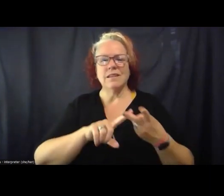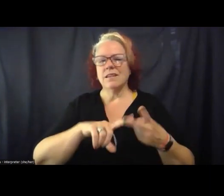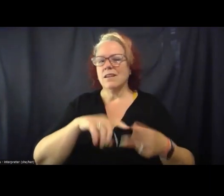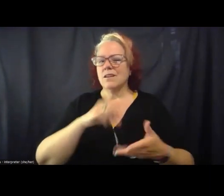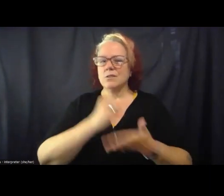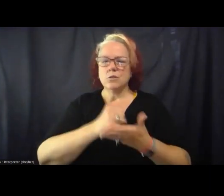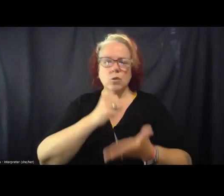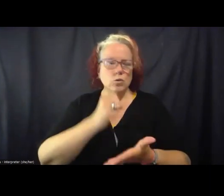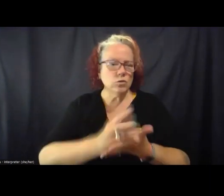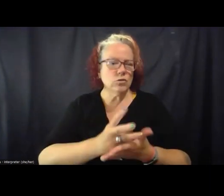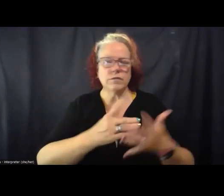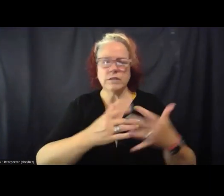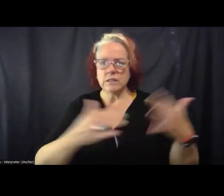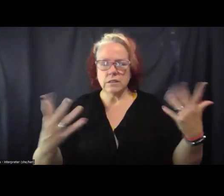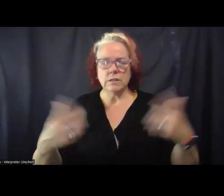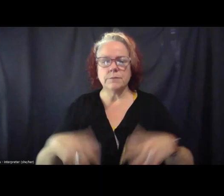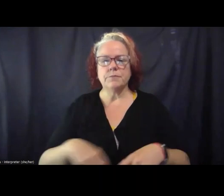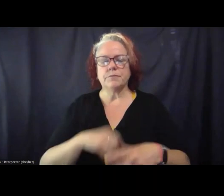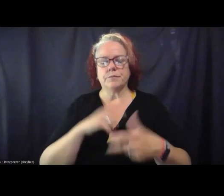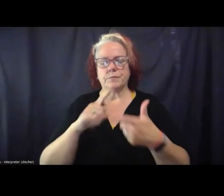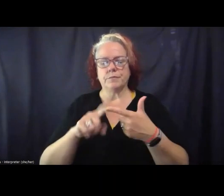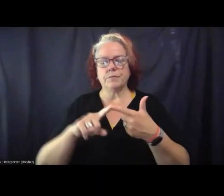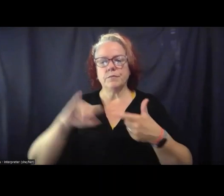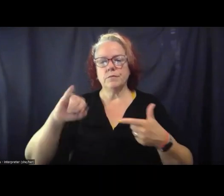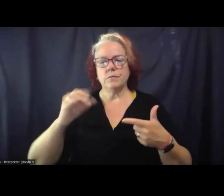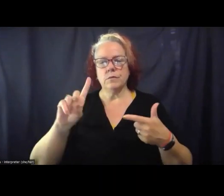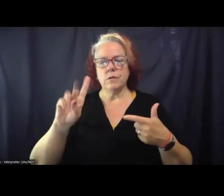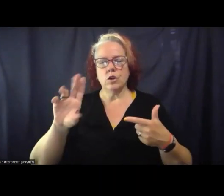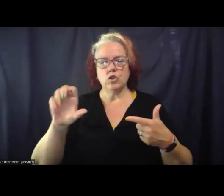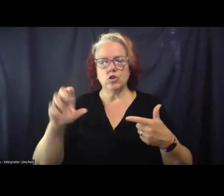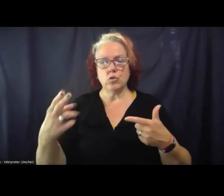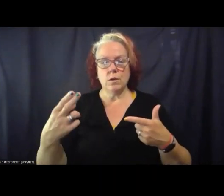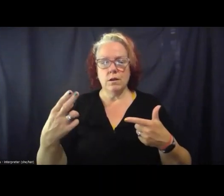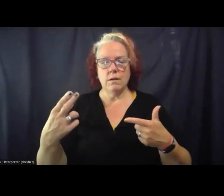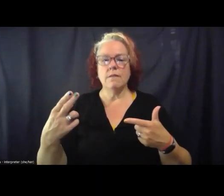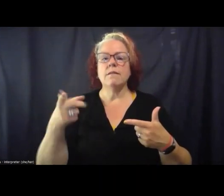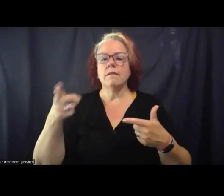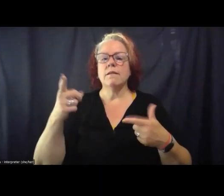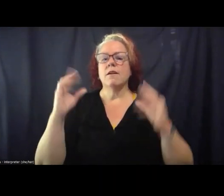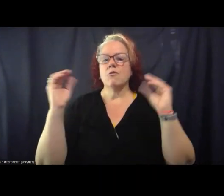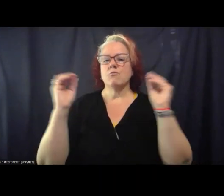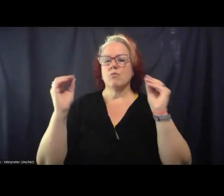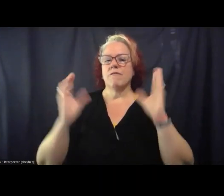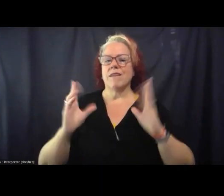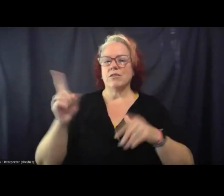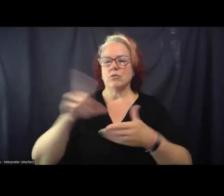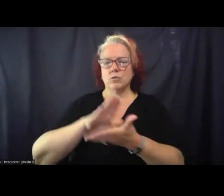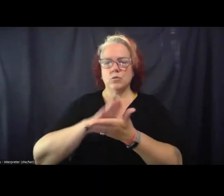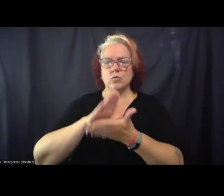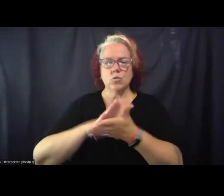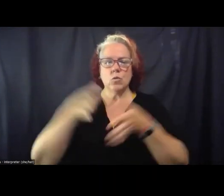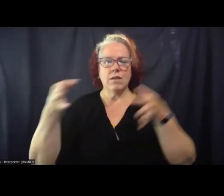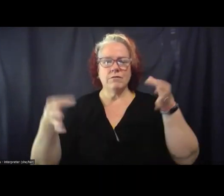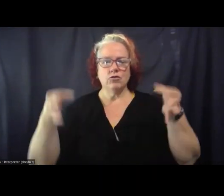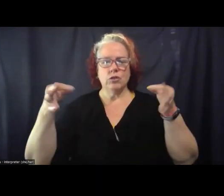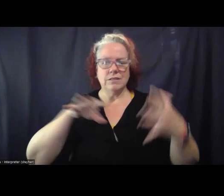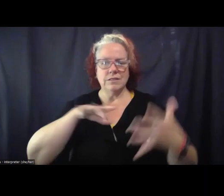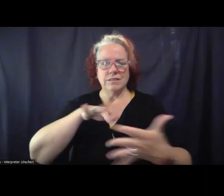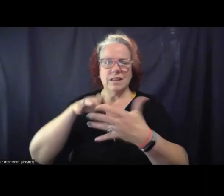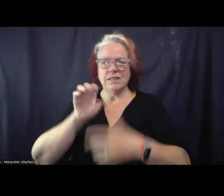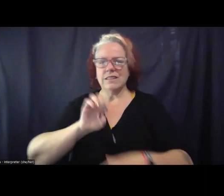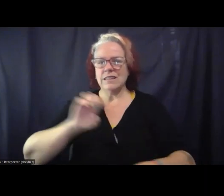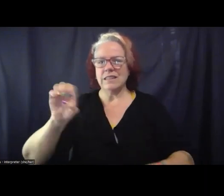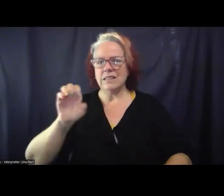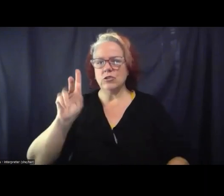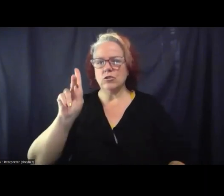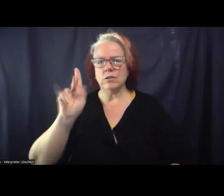Next up, we have Judah Shecht, who is a professor in the School of Justice Studies at Eastern Kentucky